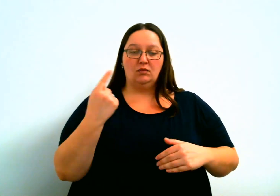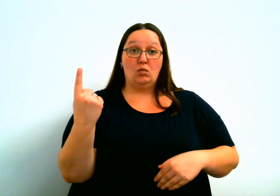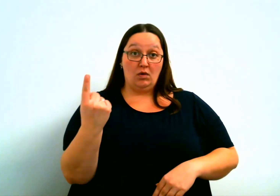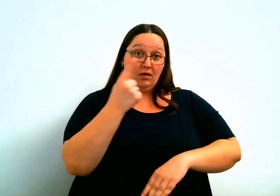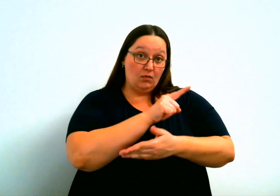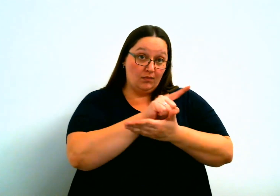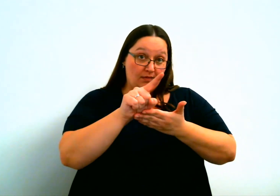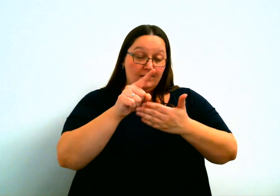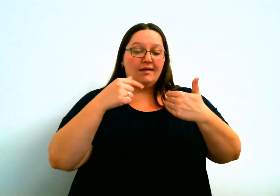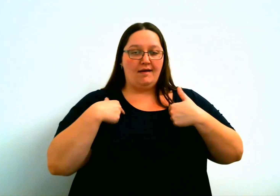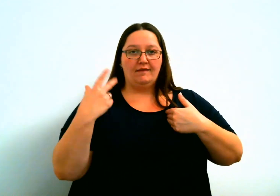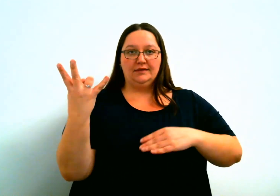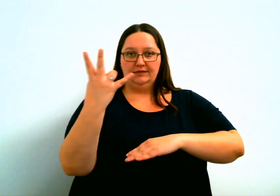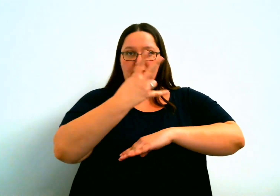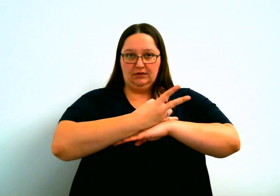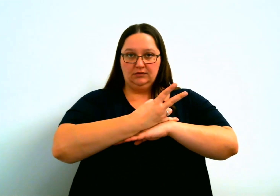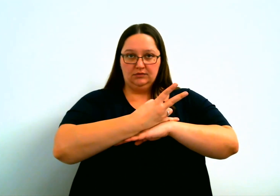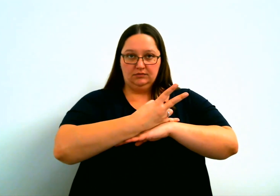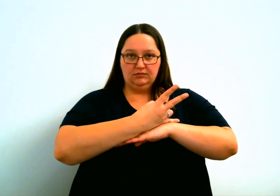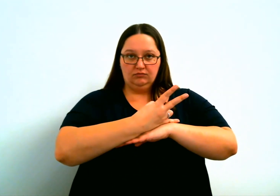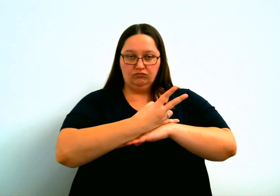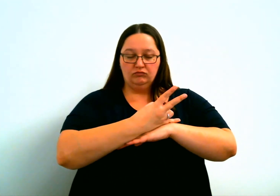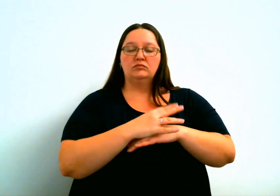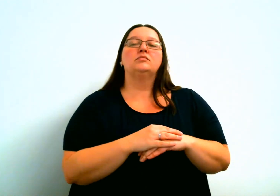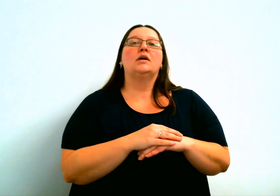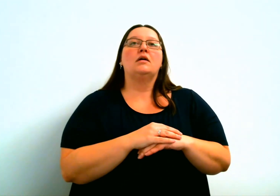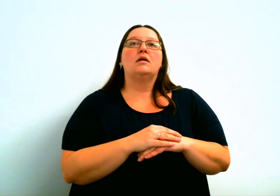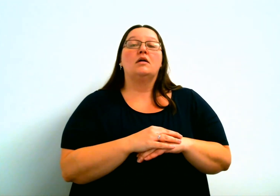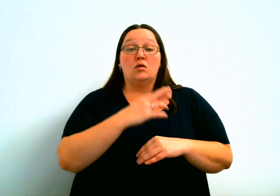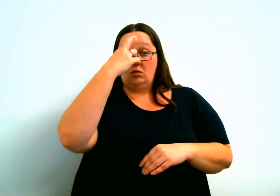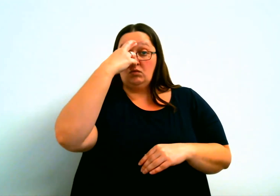into a law. They said that one week had seven days.